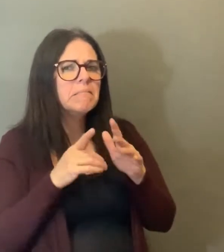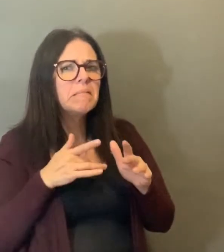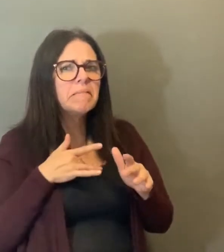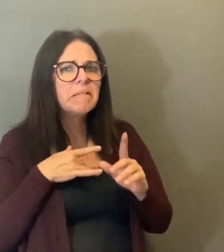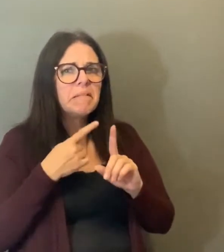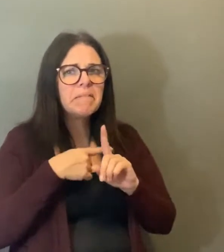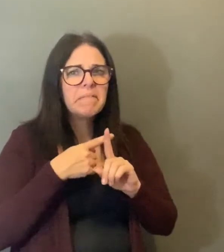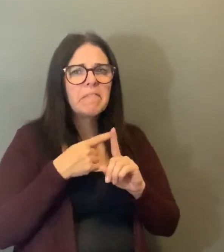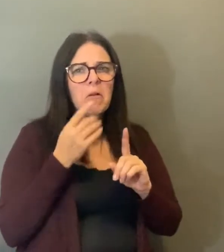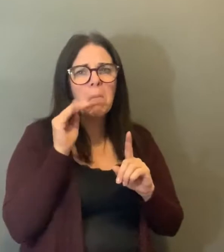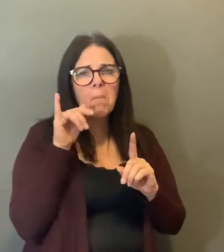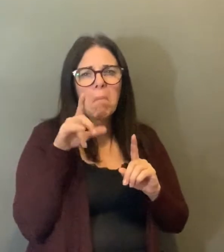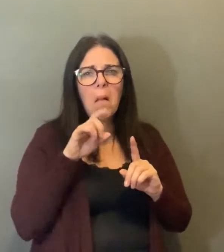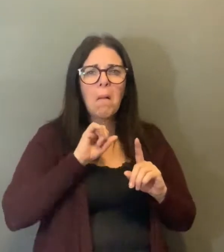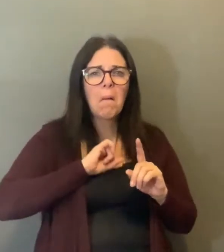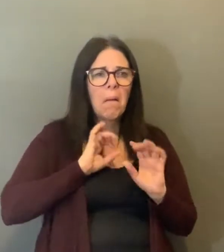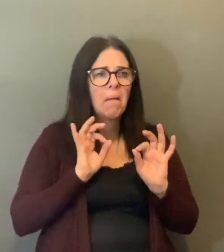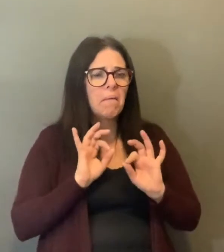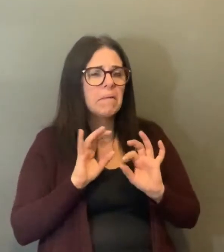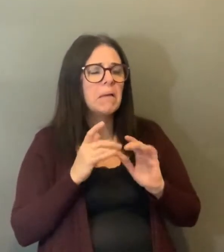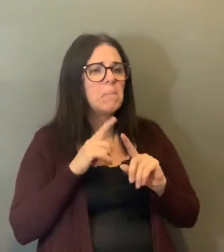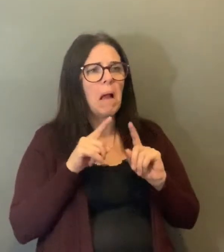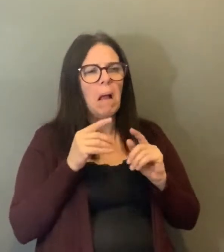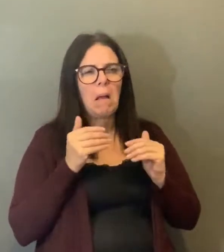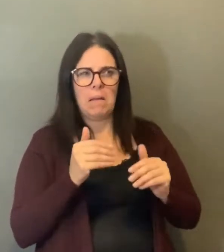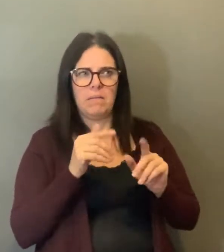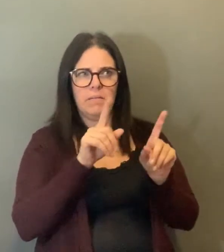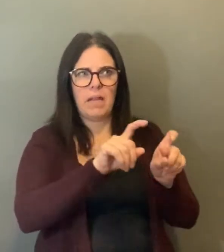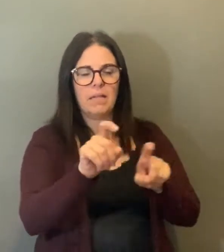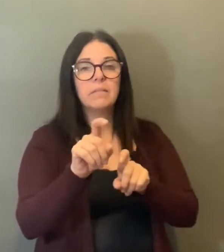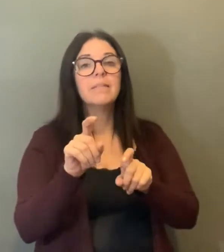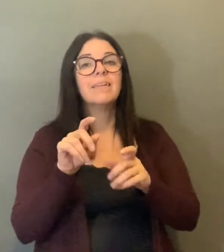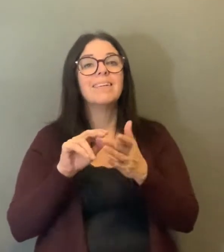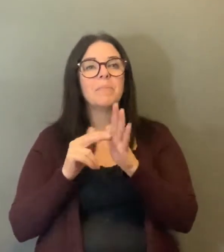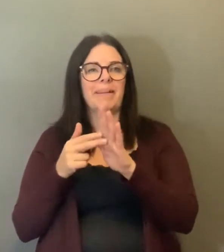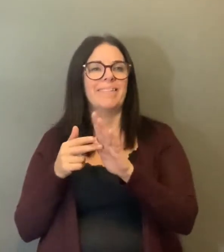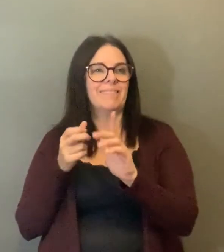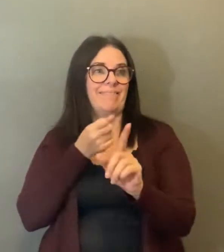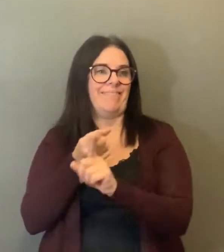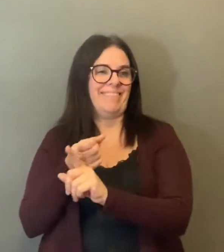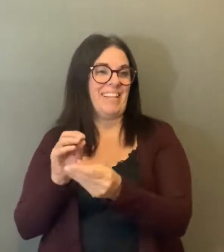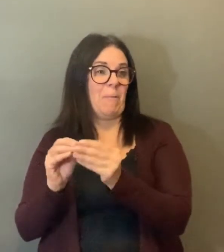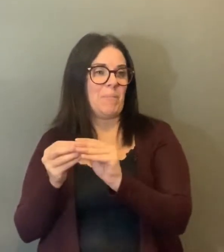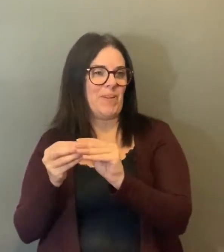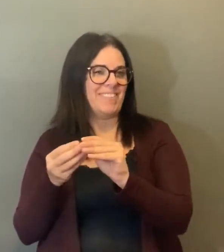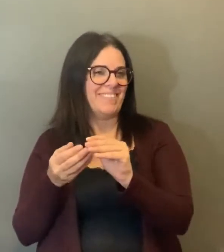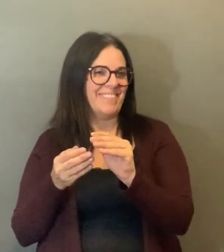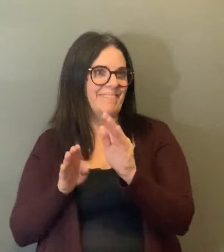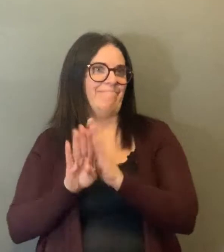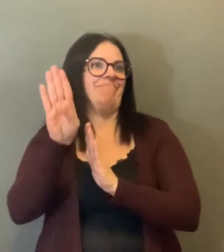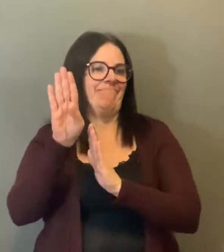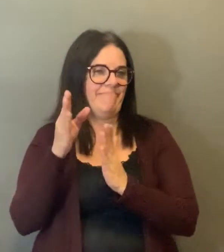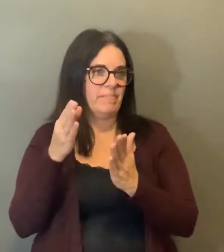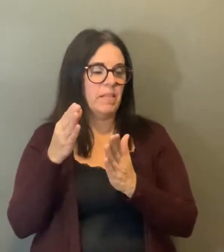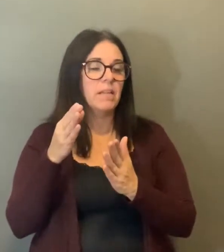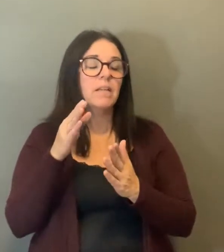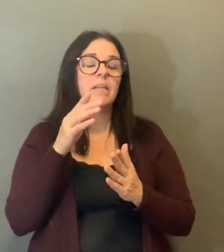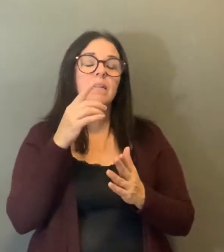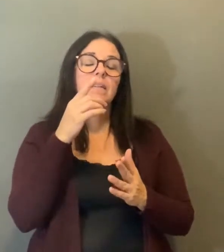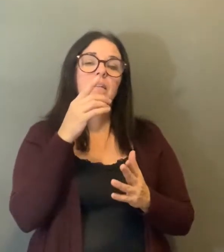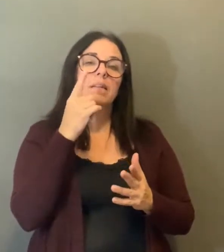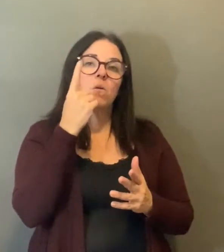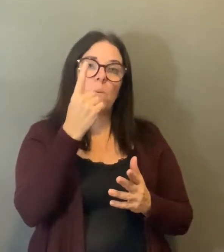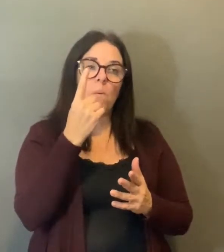that we have tested a bunch of other people in the long-term care home proactively, even with mild symptoms, and